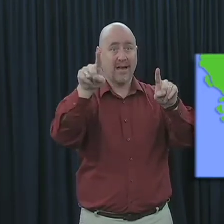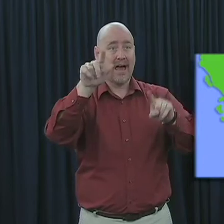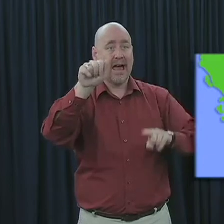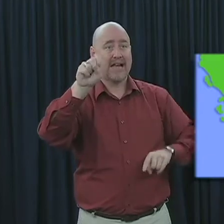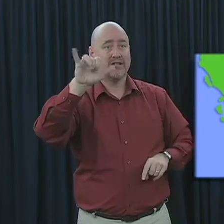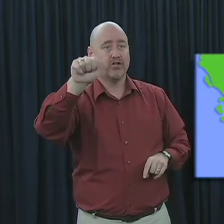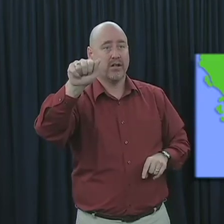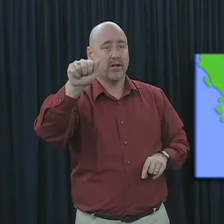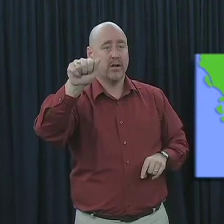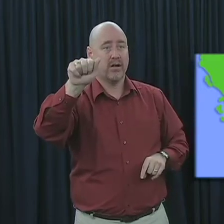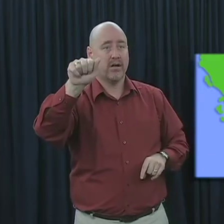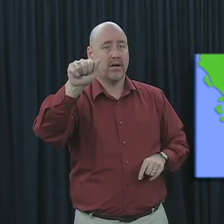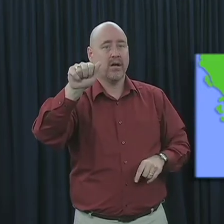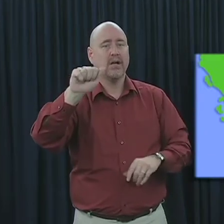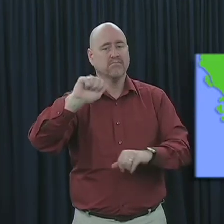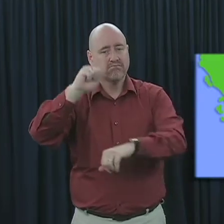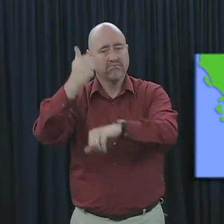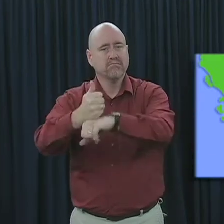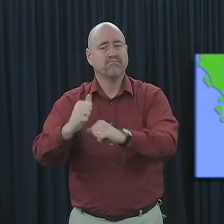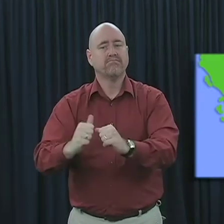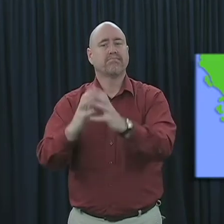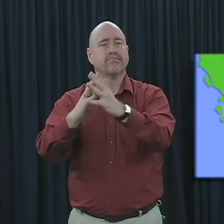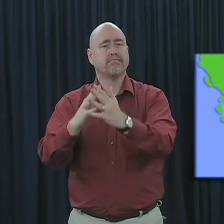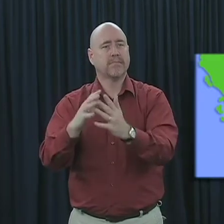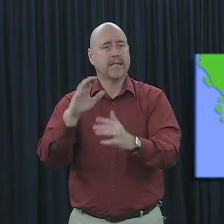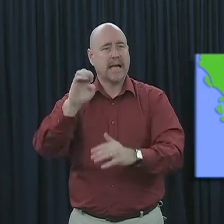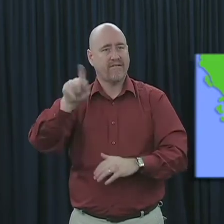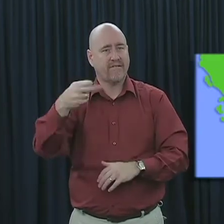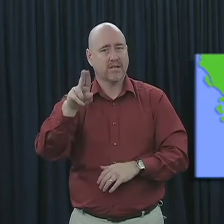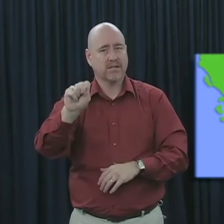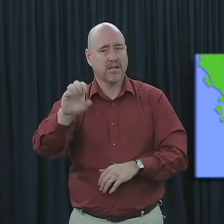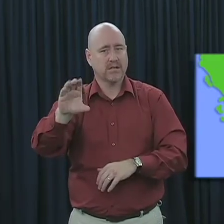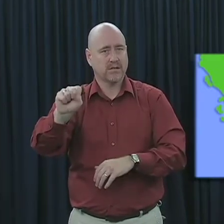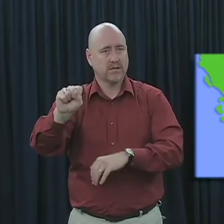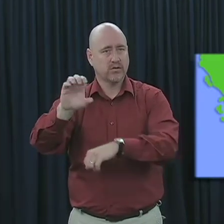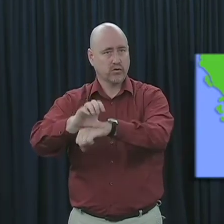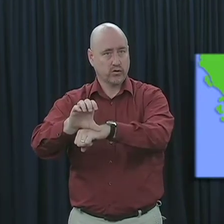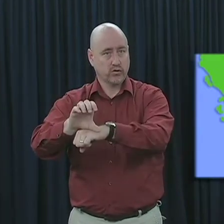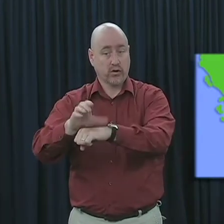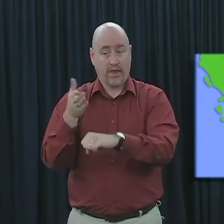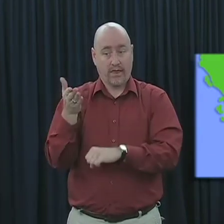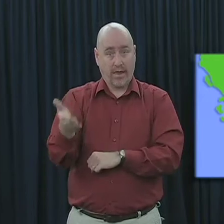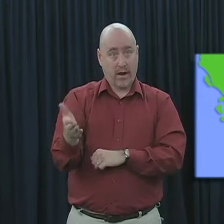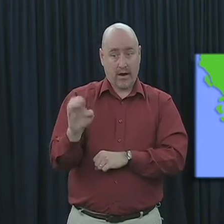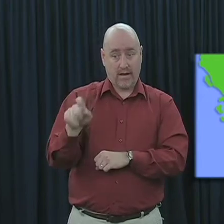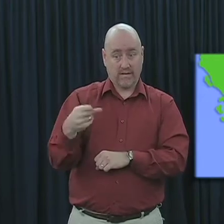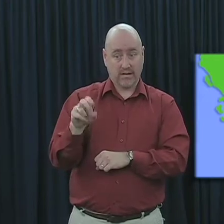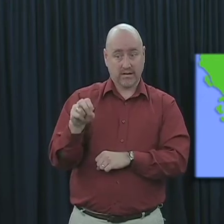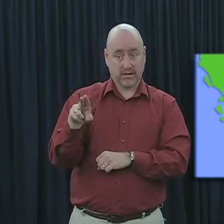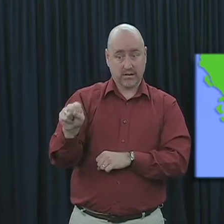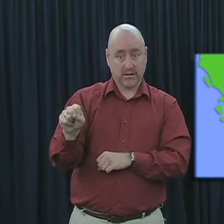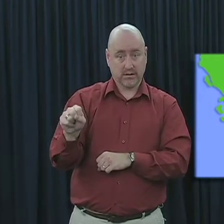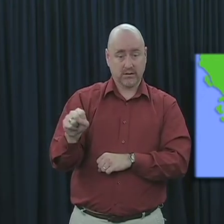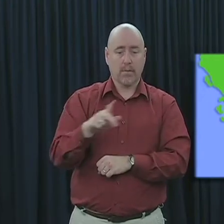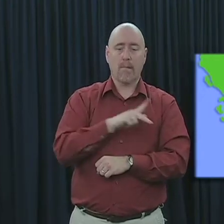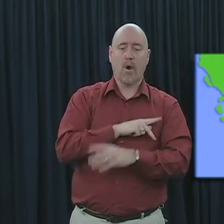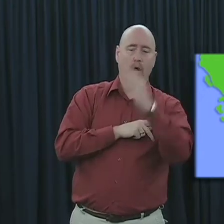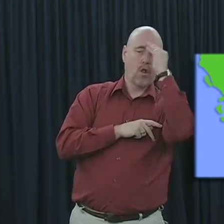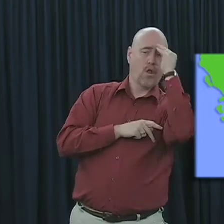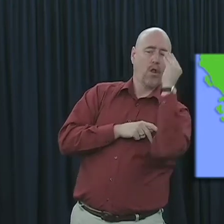Minor, where he worked in establishing the church at Ephesus. While in Ephesus, Paul received word that there were